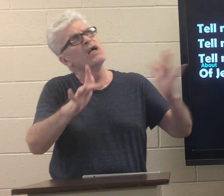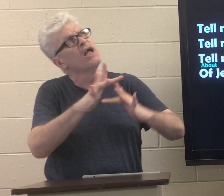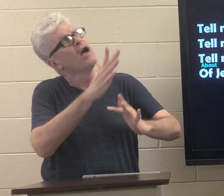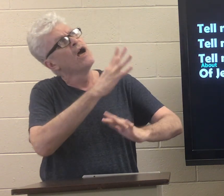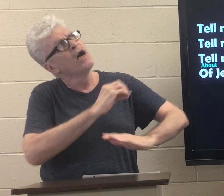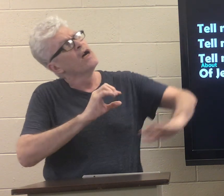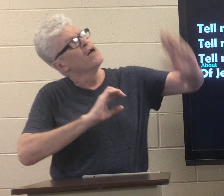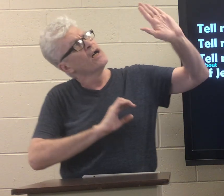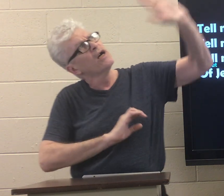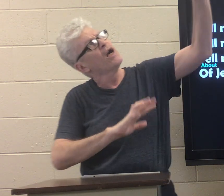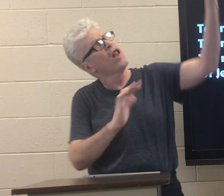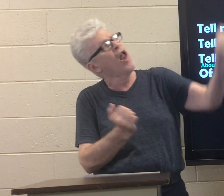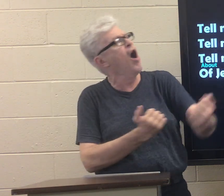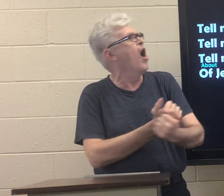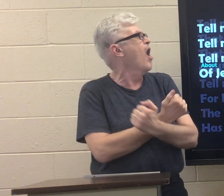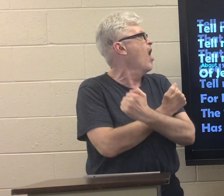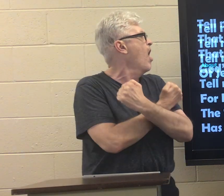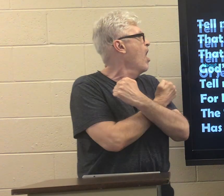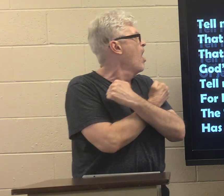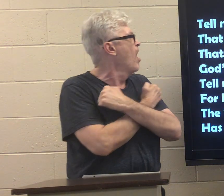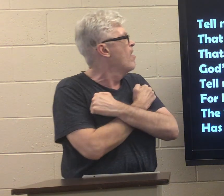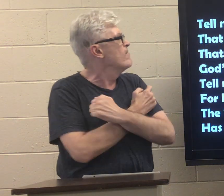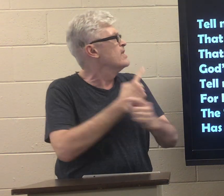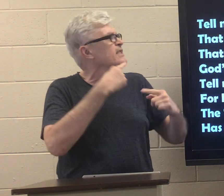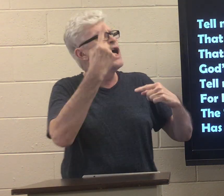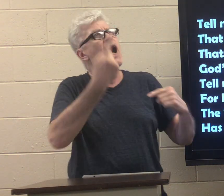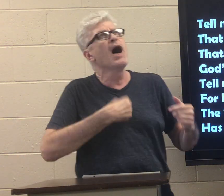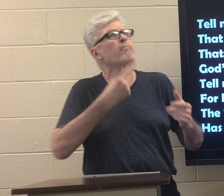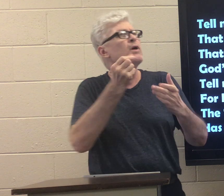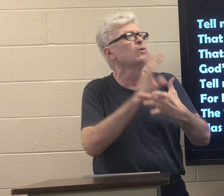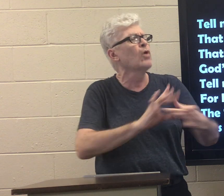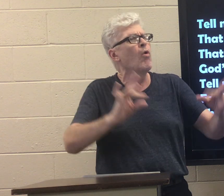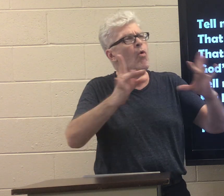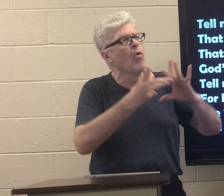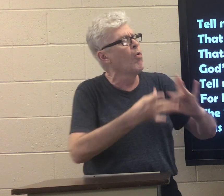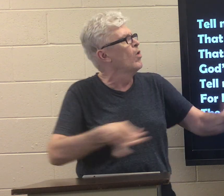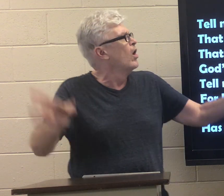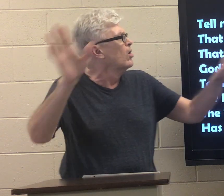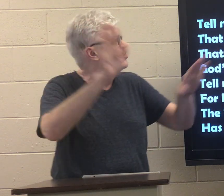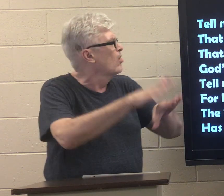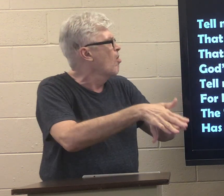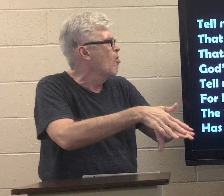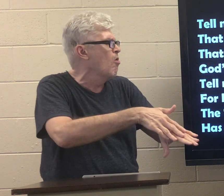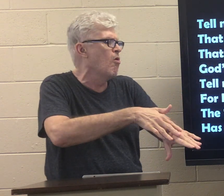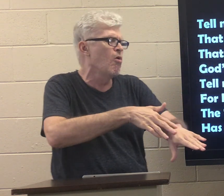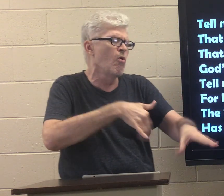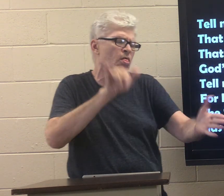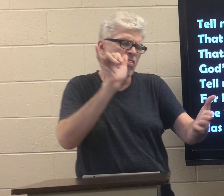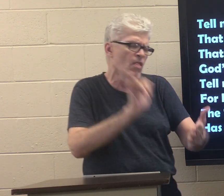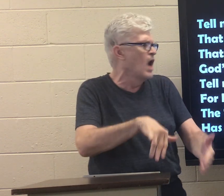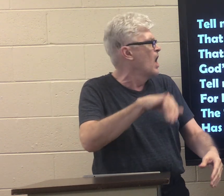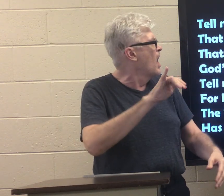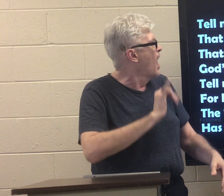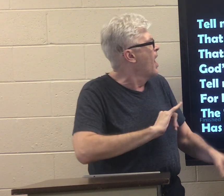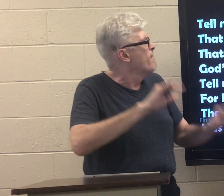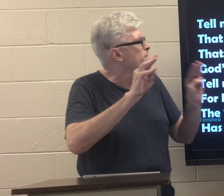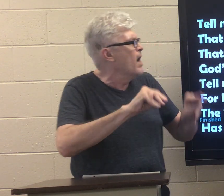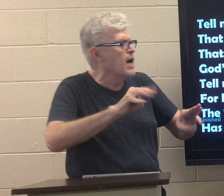and his love. Tell me the story slowly that I